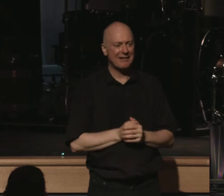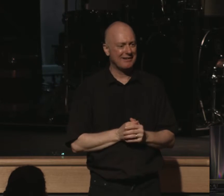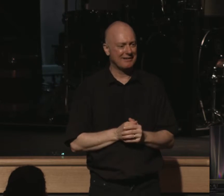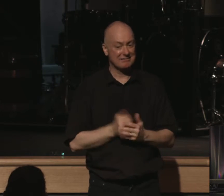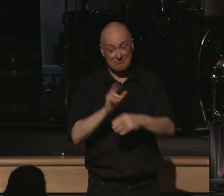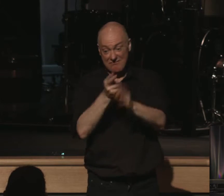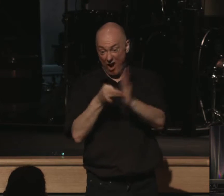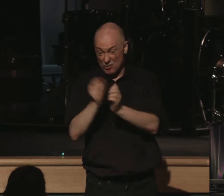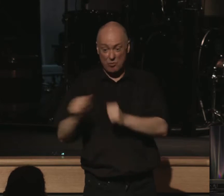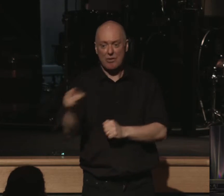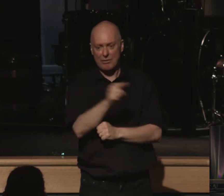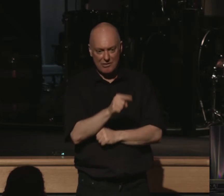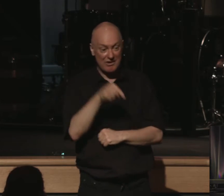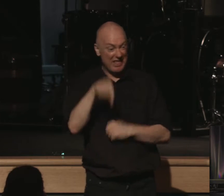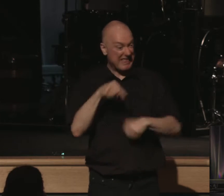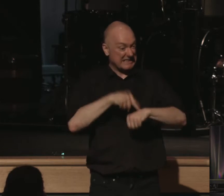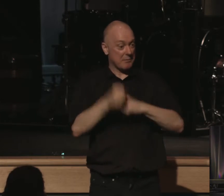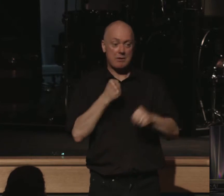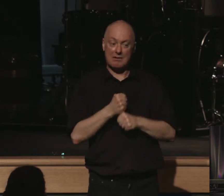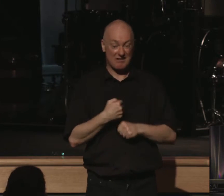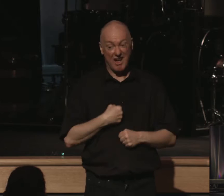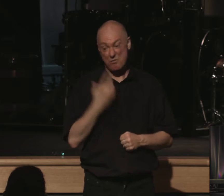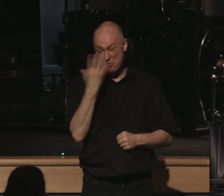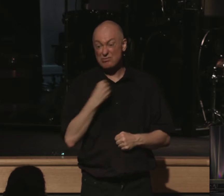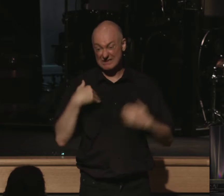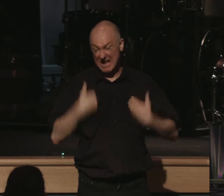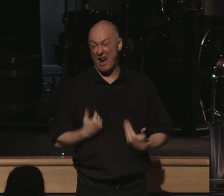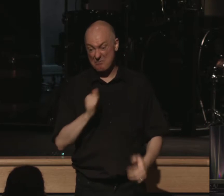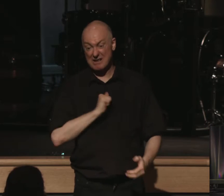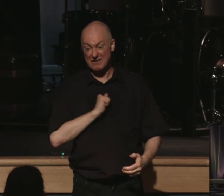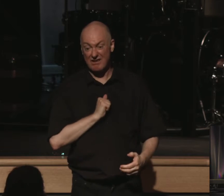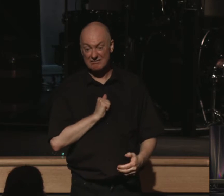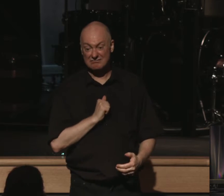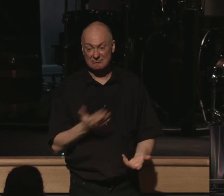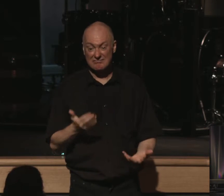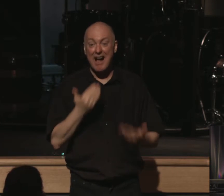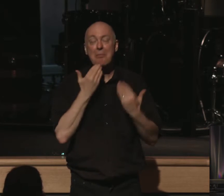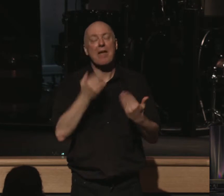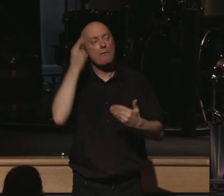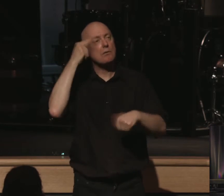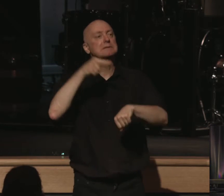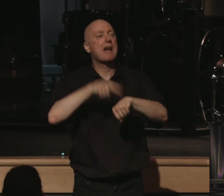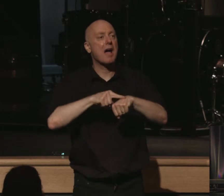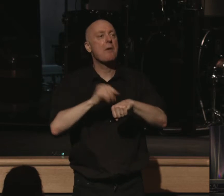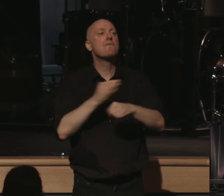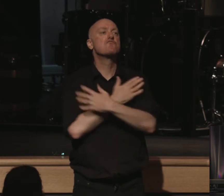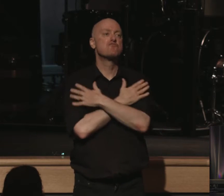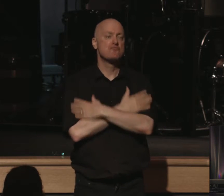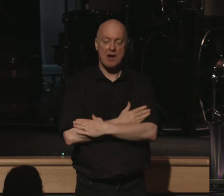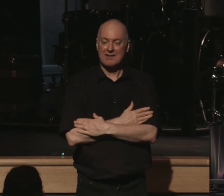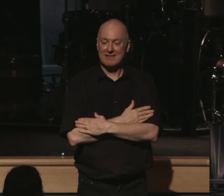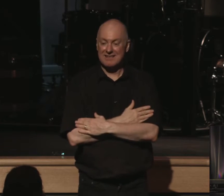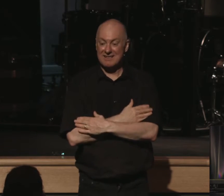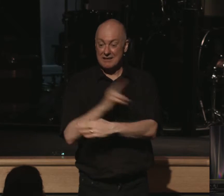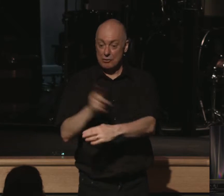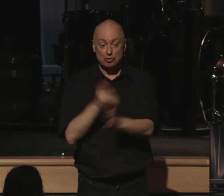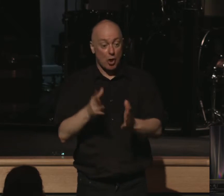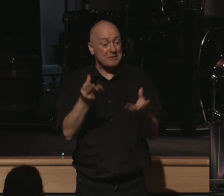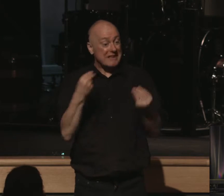I'll be honest with you, this time of year rolls around and I'm pretty tired and I'm thankful for seasons of rest. What the psalmist gives us right now